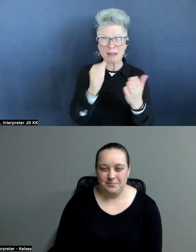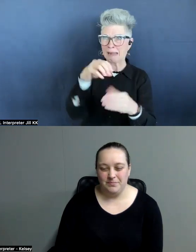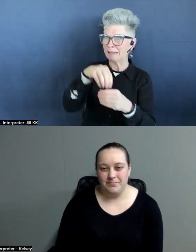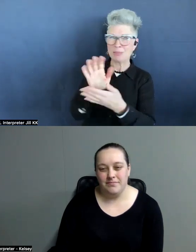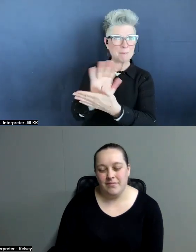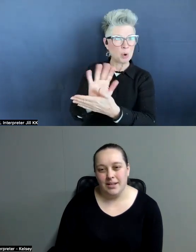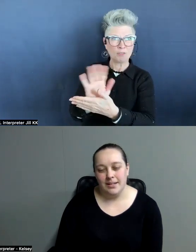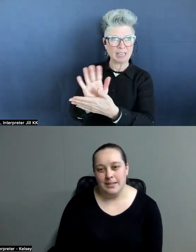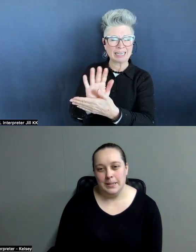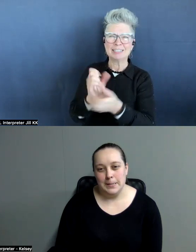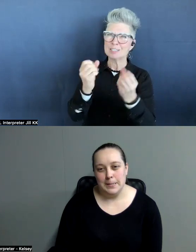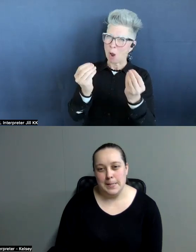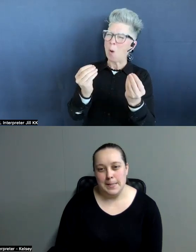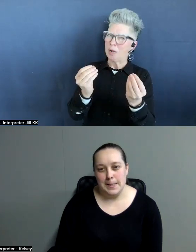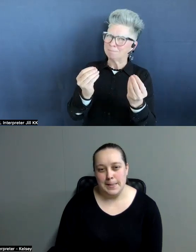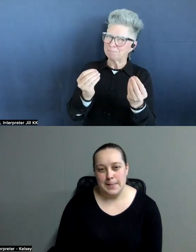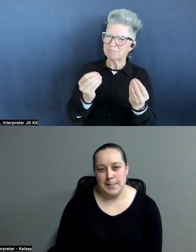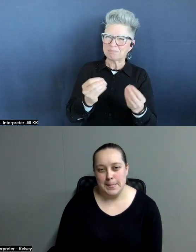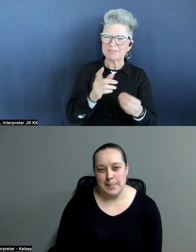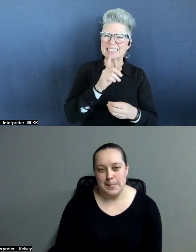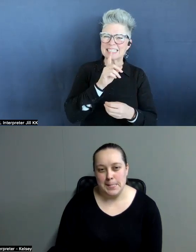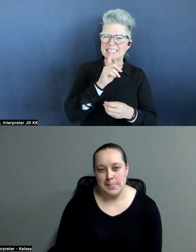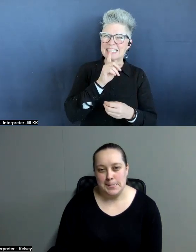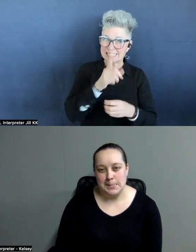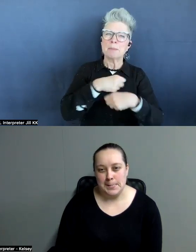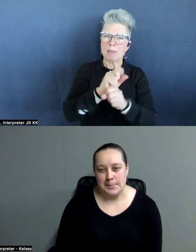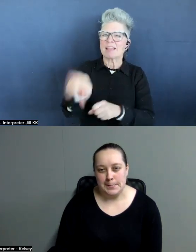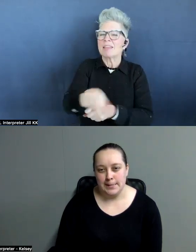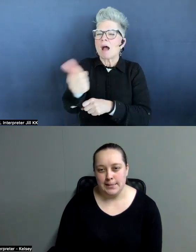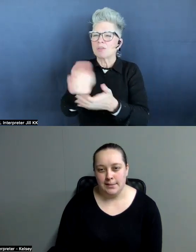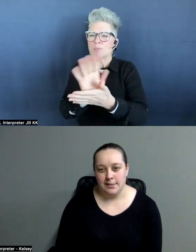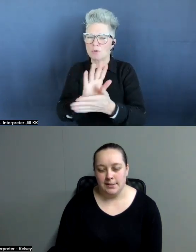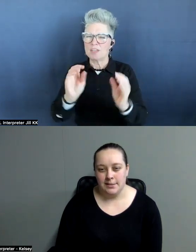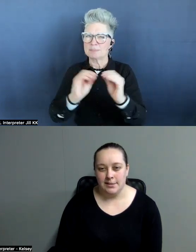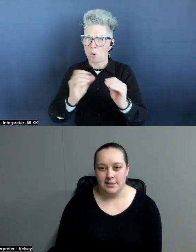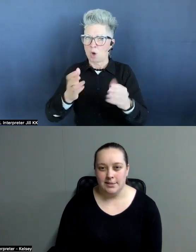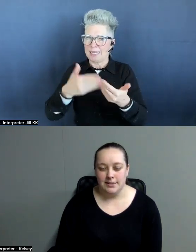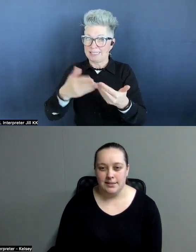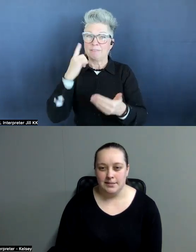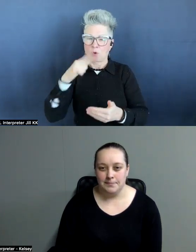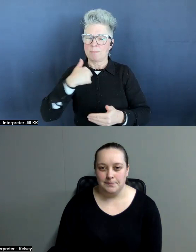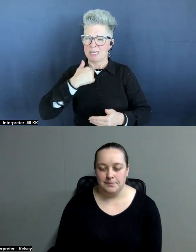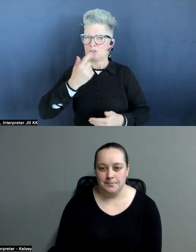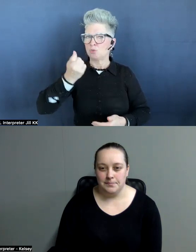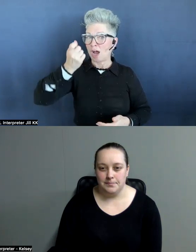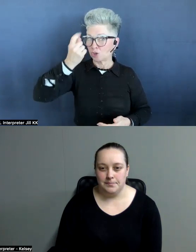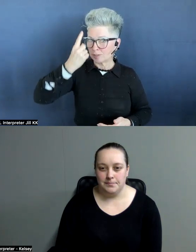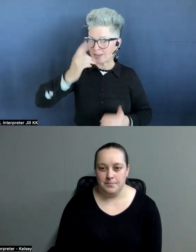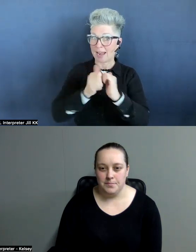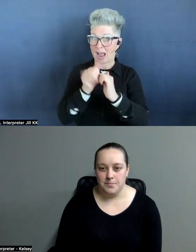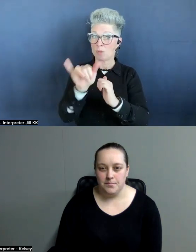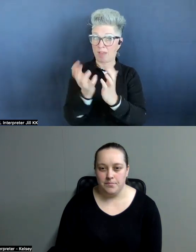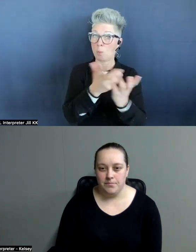So it did make all the other movies a little easier for me to understand, you know, how that was going to work.